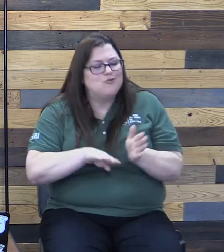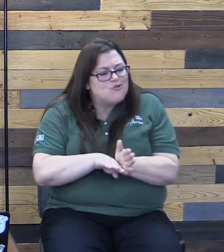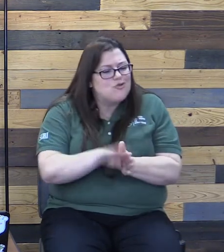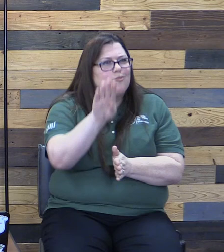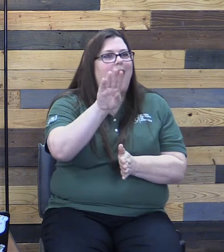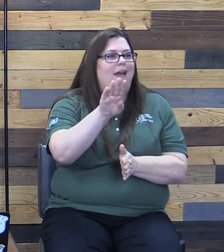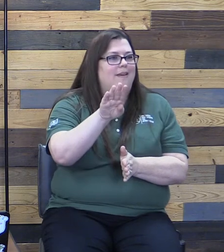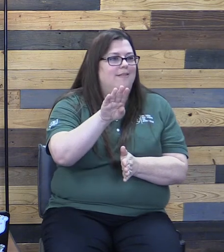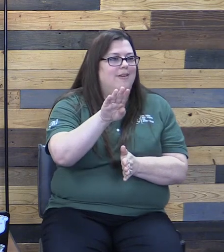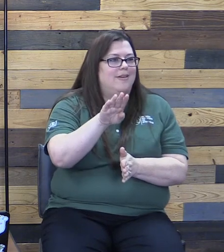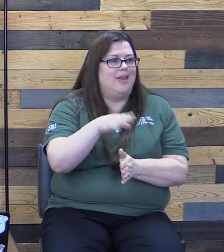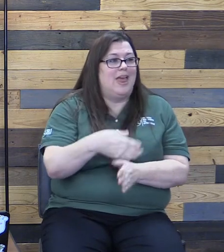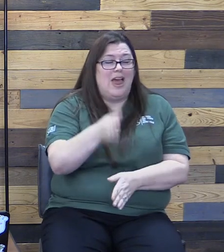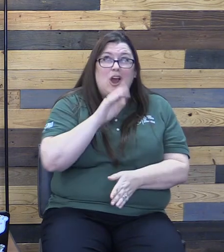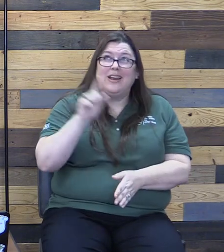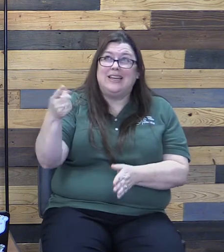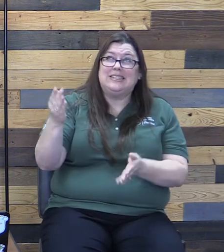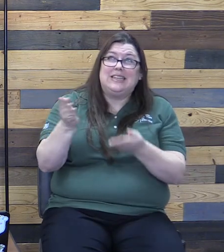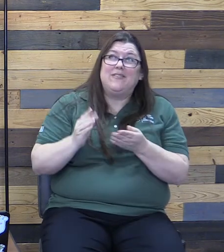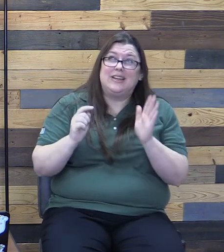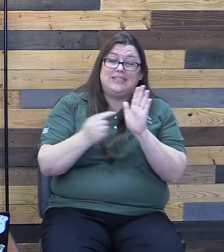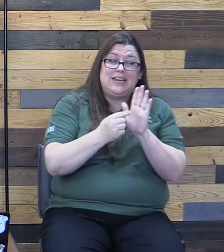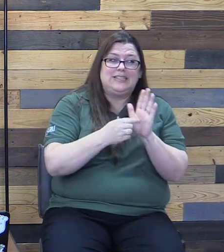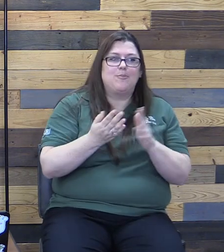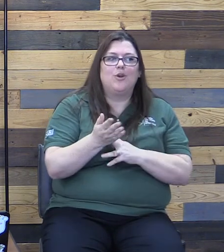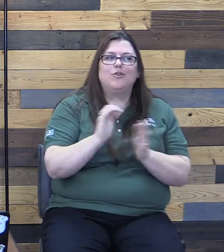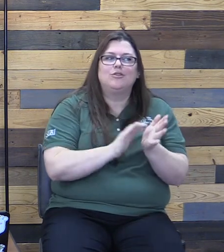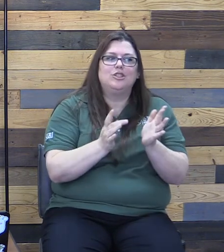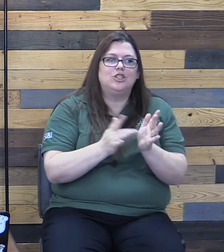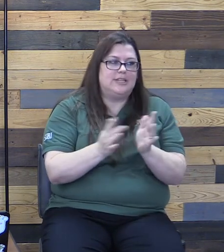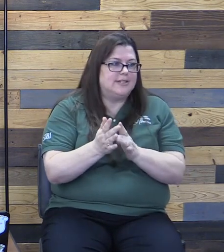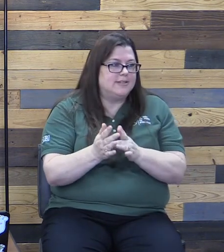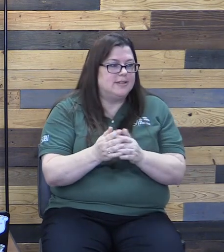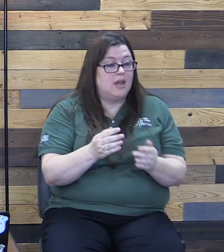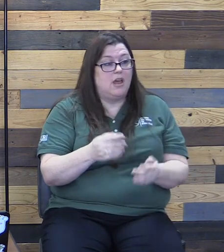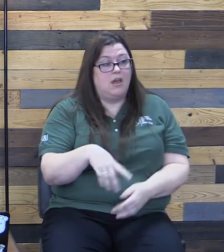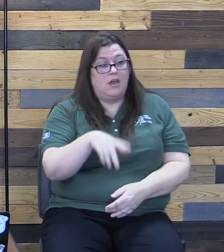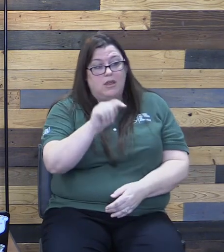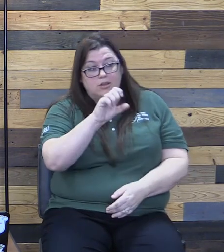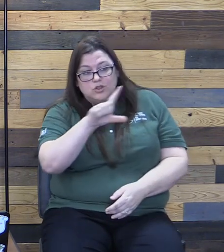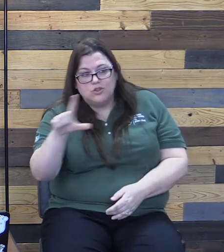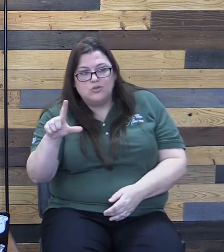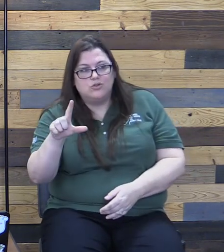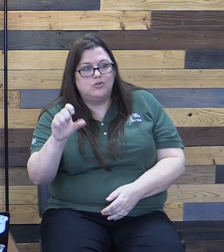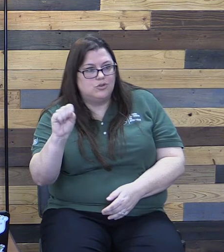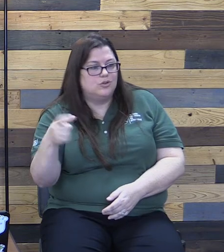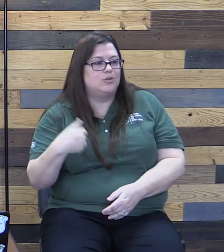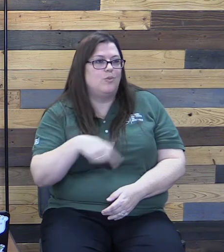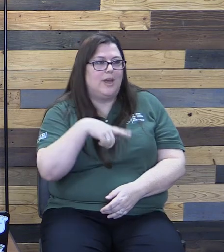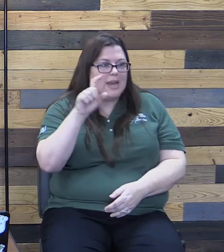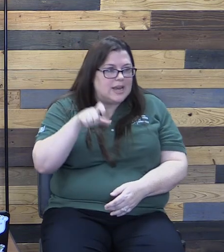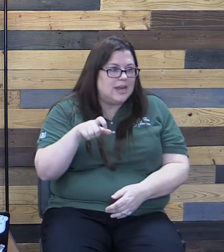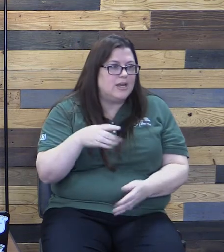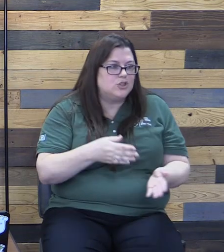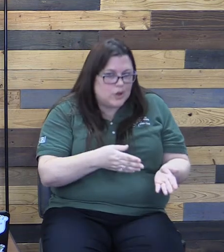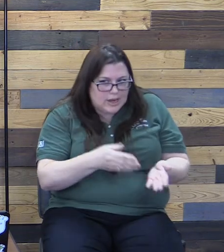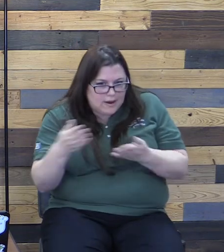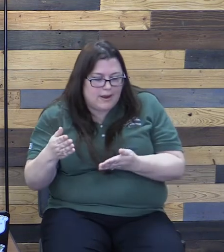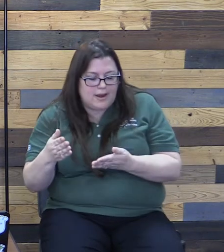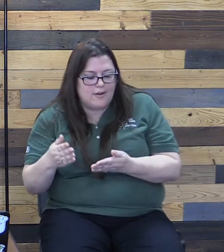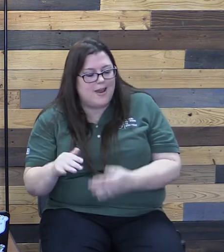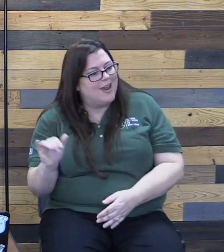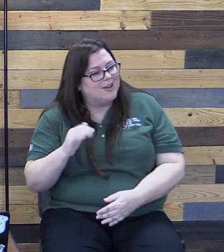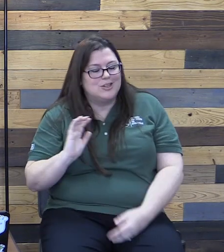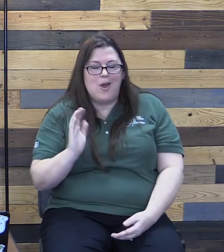God has given us an example through Jesus, he's given us the tools that we need to be able to carry this out, and we have our mission